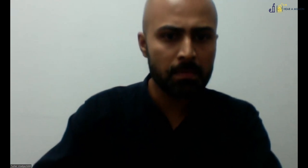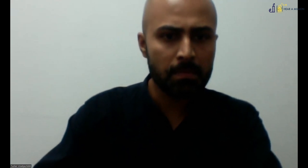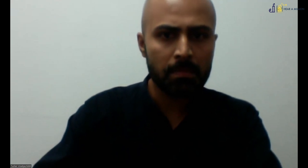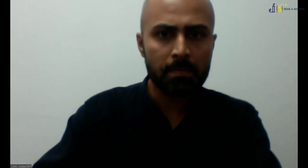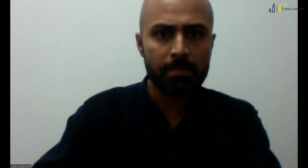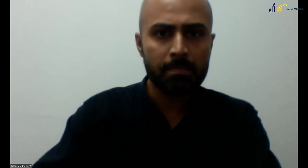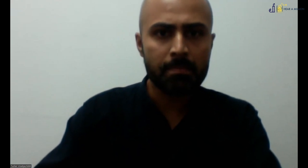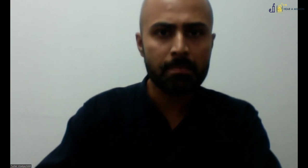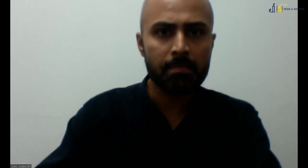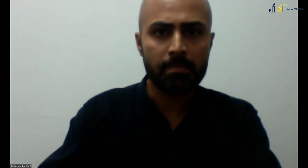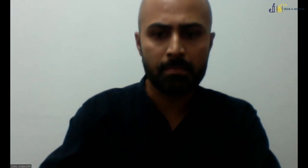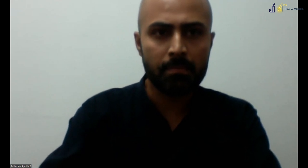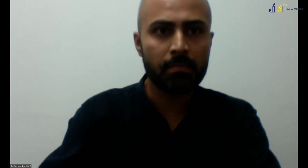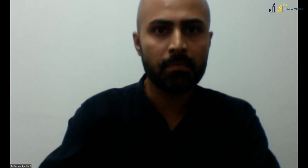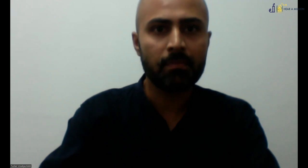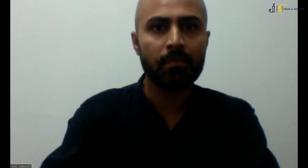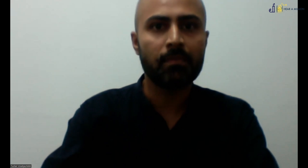Pallavi here. Thank you.